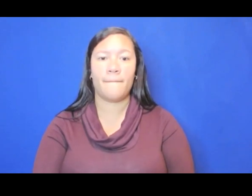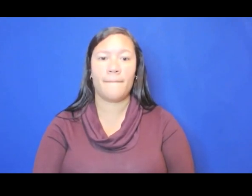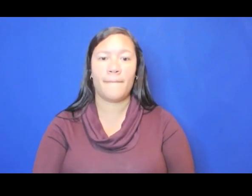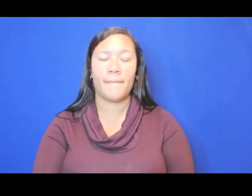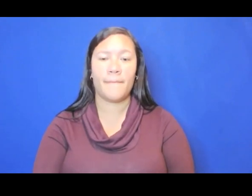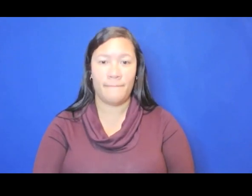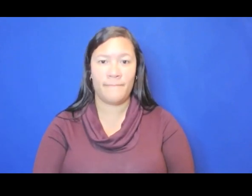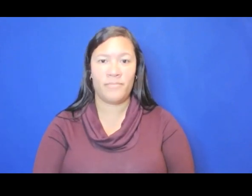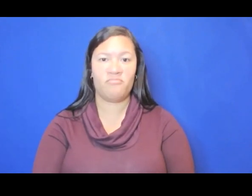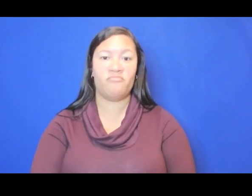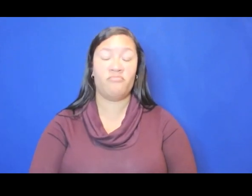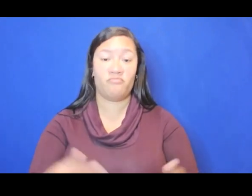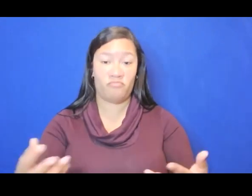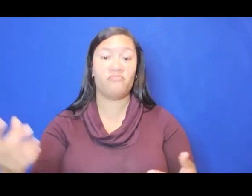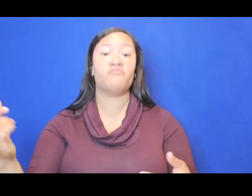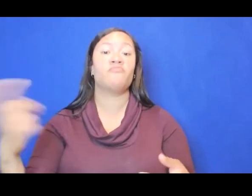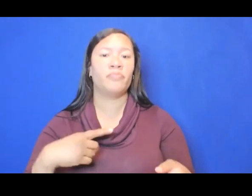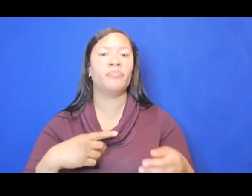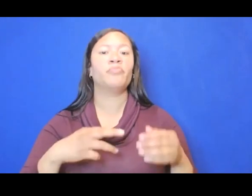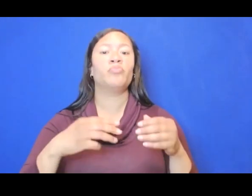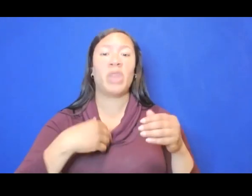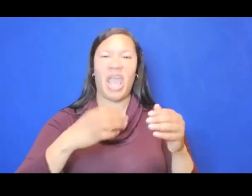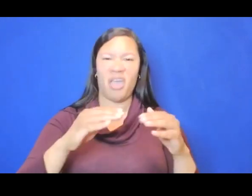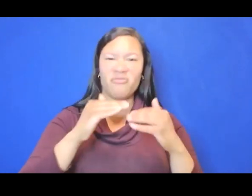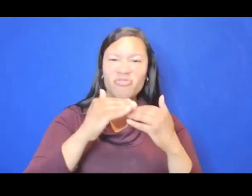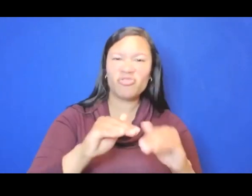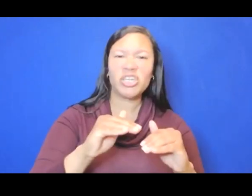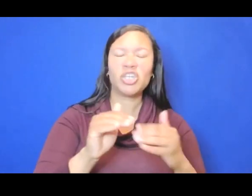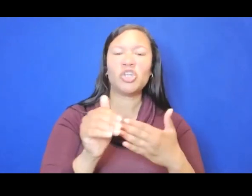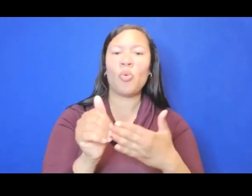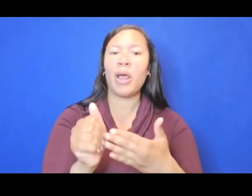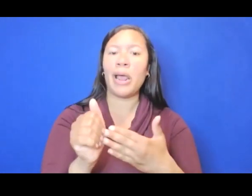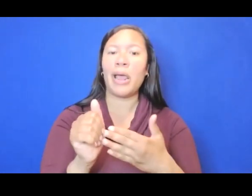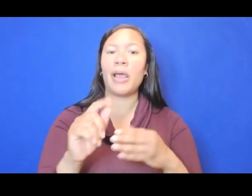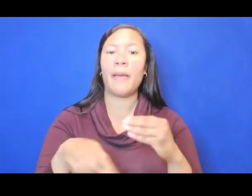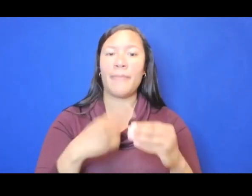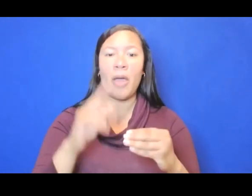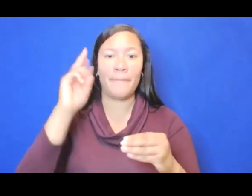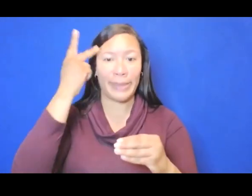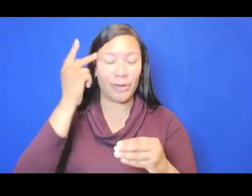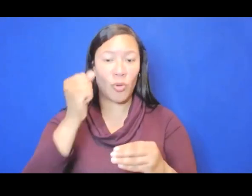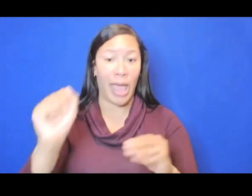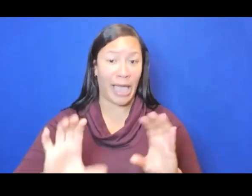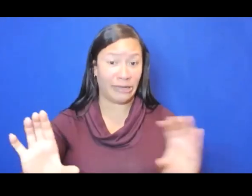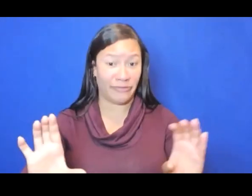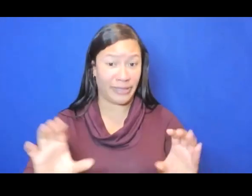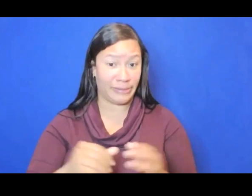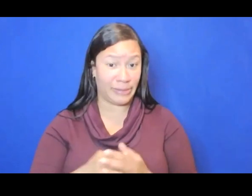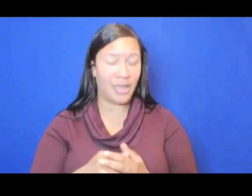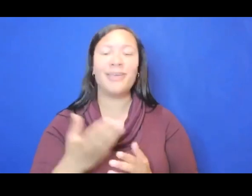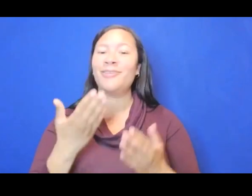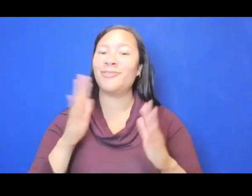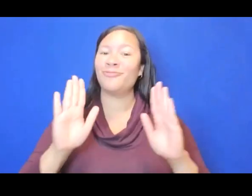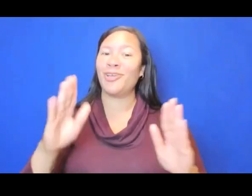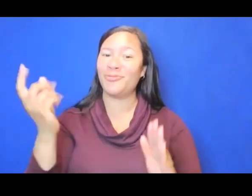Are there restrictions or guidelines around political or activist bent of the project? That's a great question. I think it follows well from the last one.